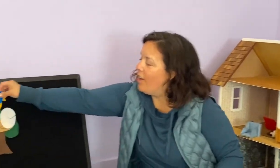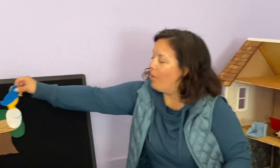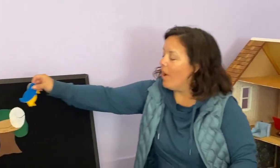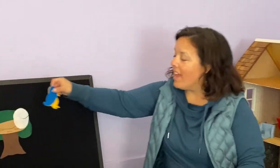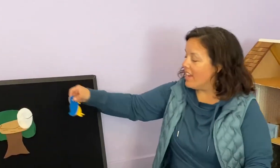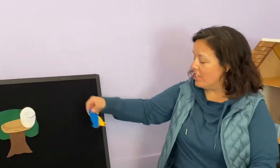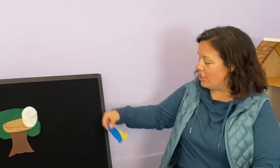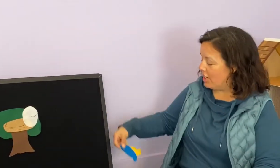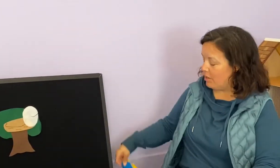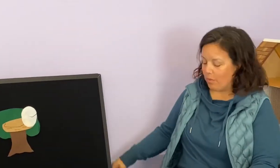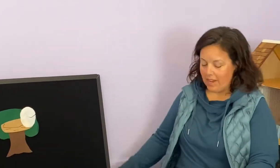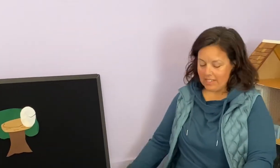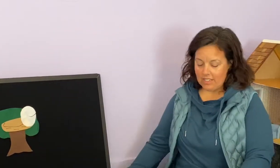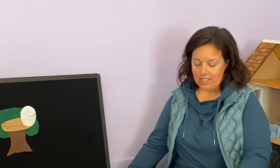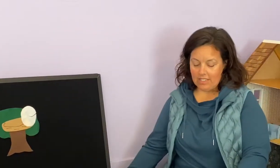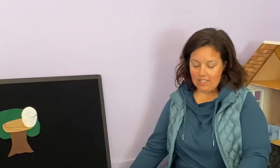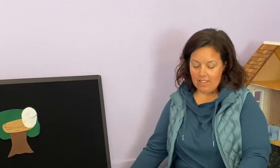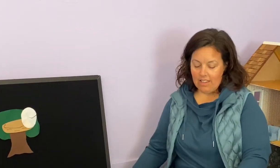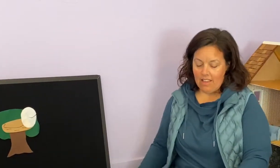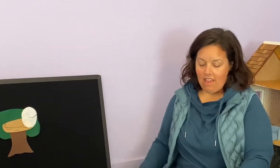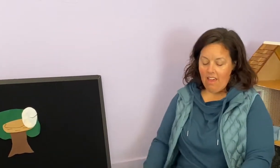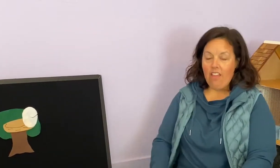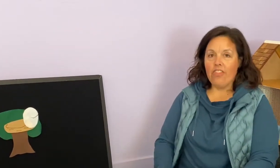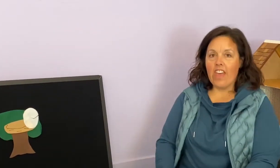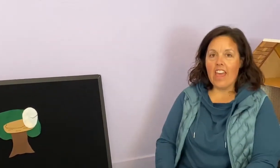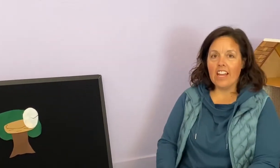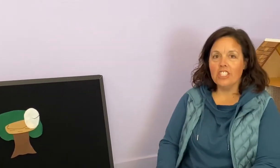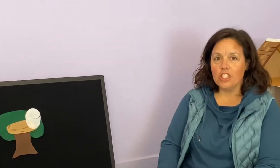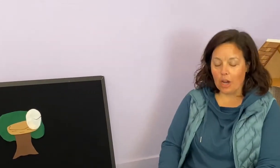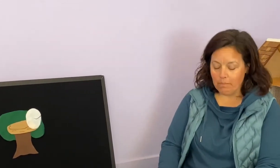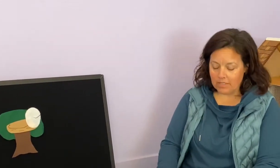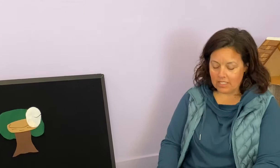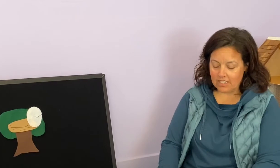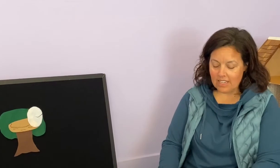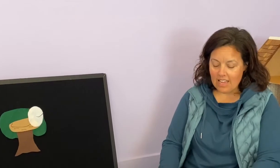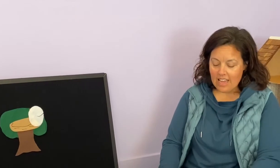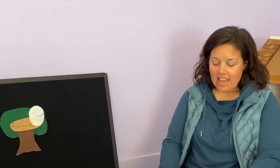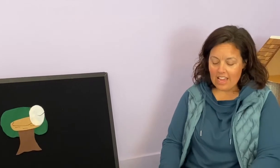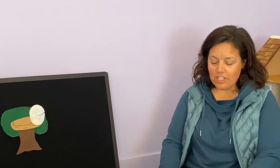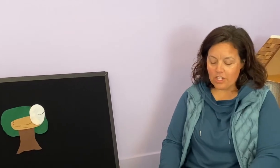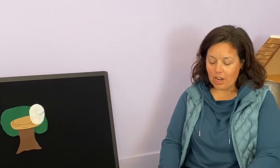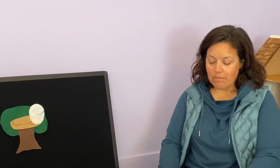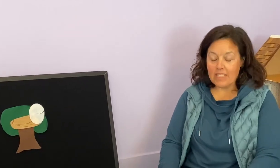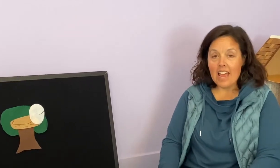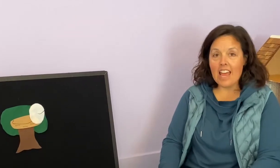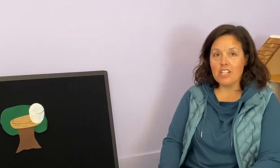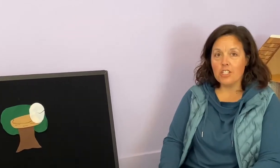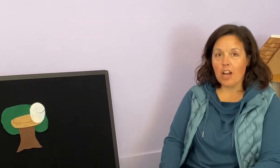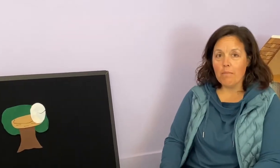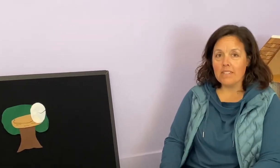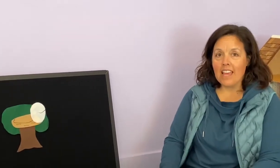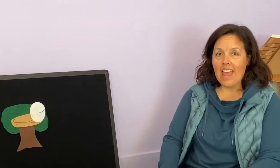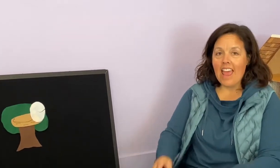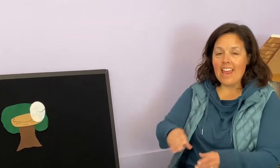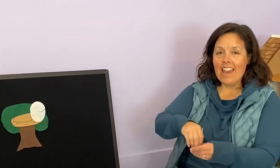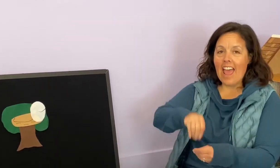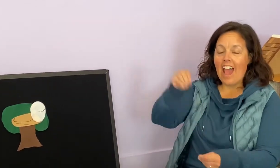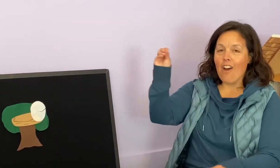away she went. The egg jumped and jumped and jumped and out